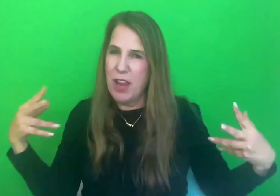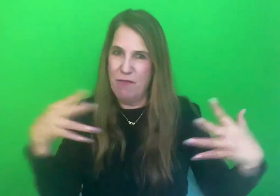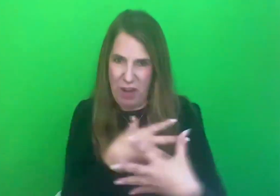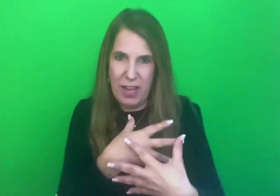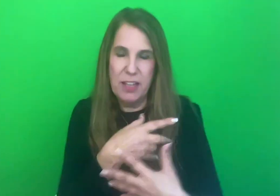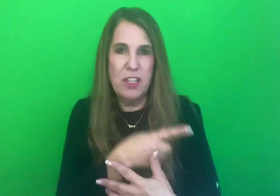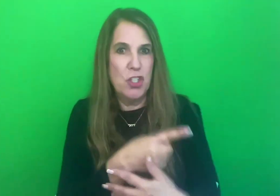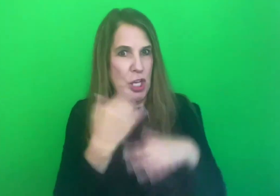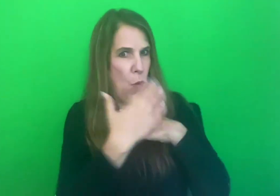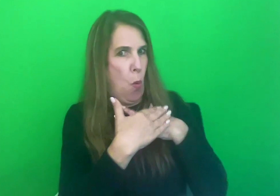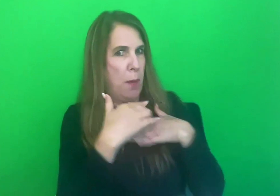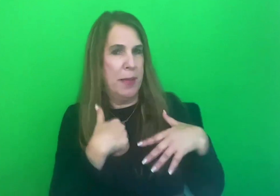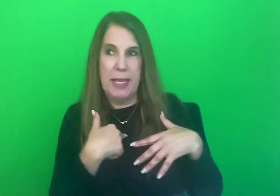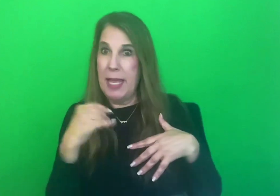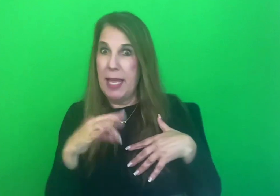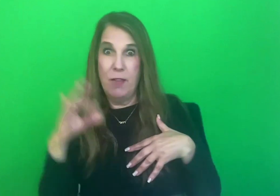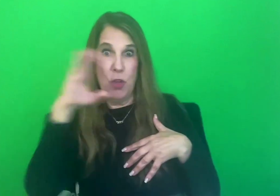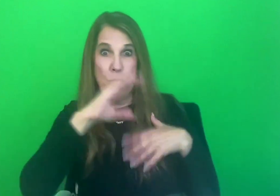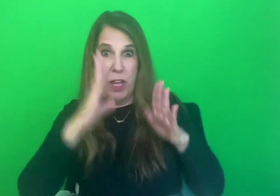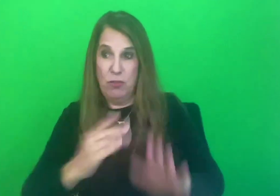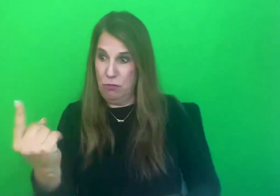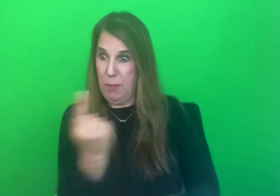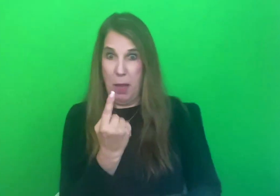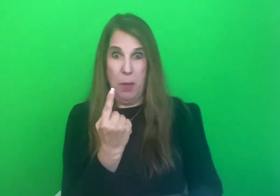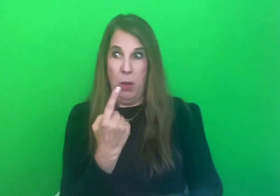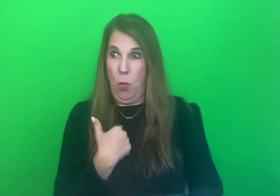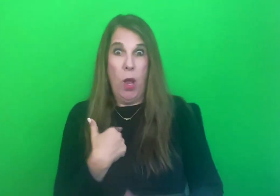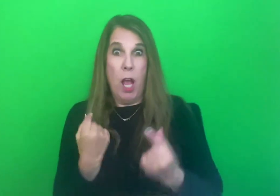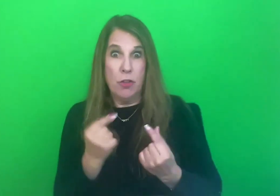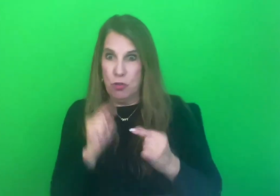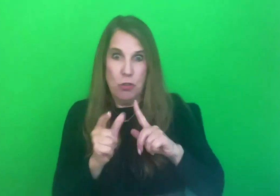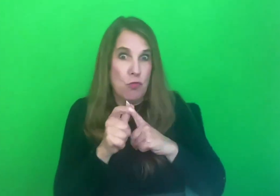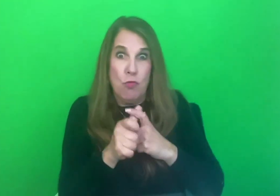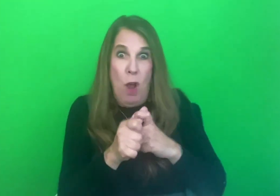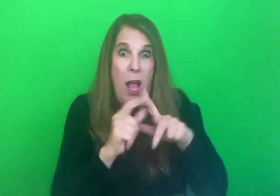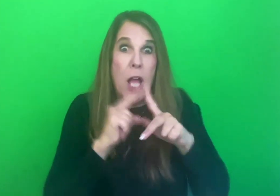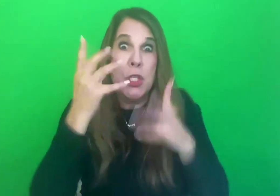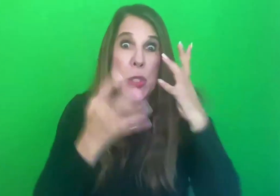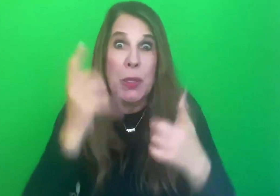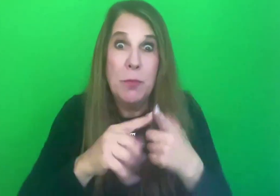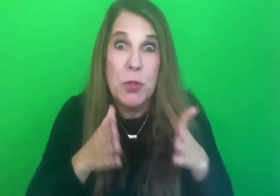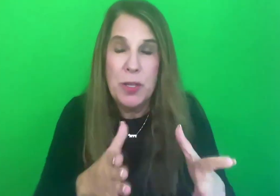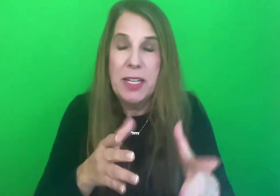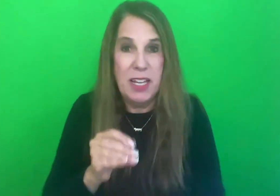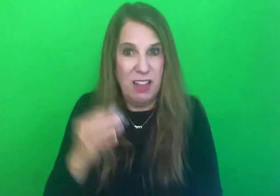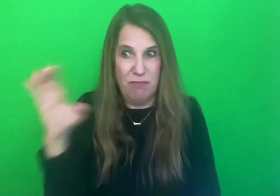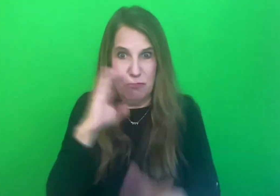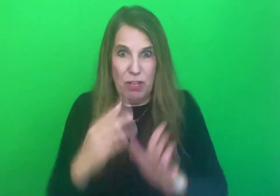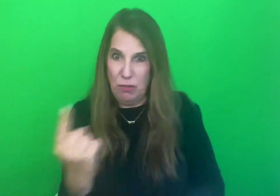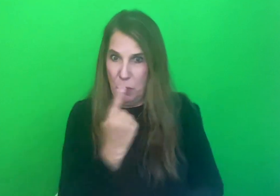would warn me against strangers stopping me on the streets, tell me to run screaming into the street if a stranger approached. She'd